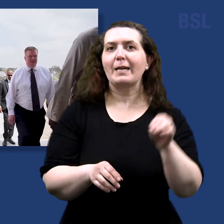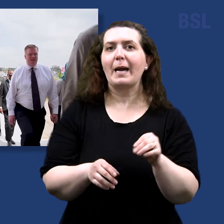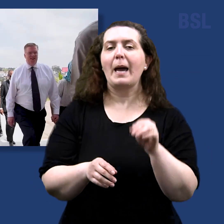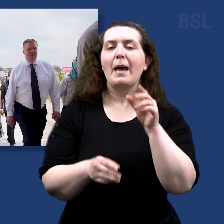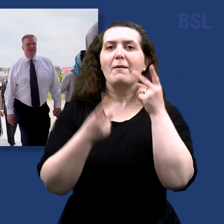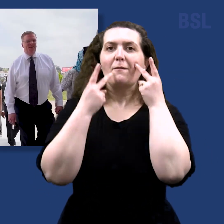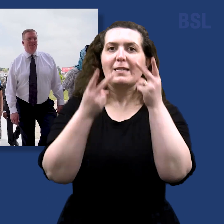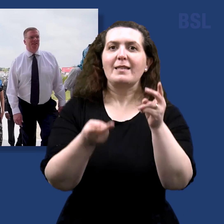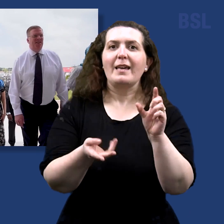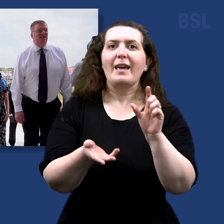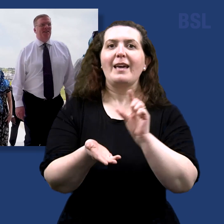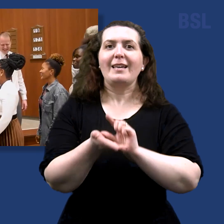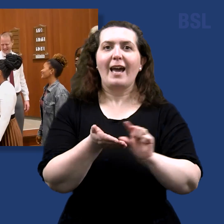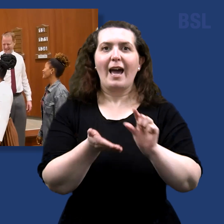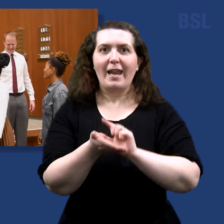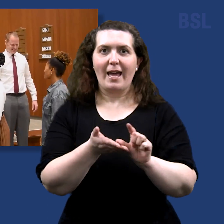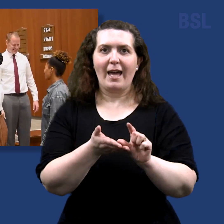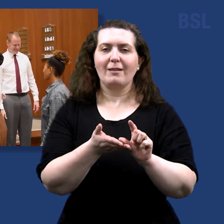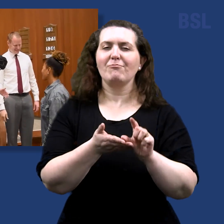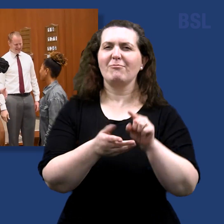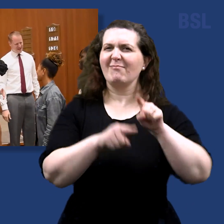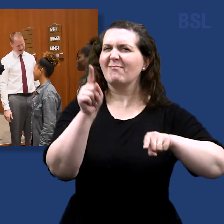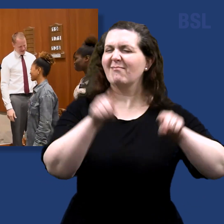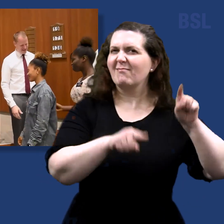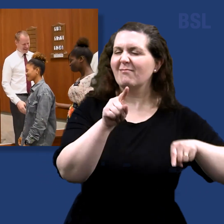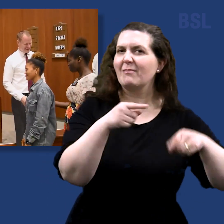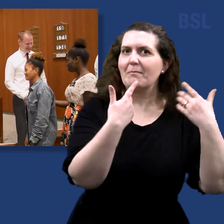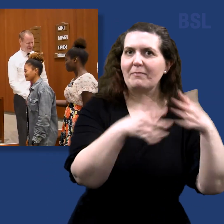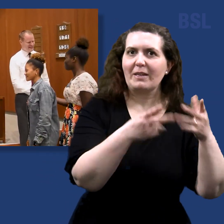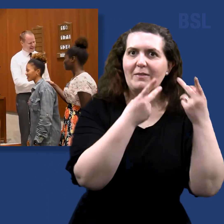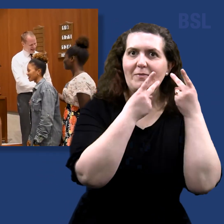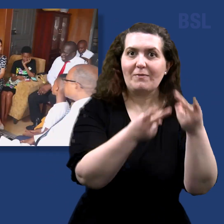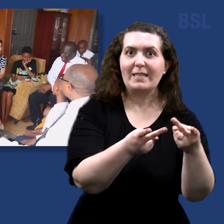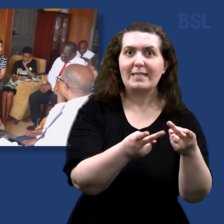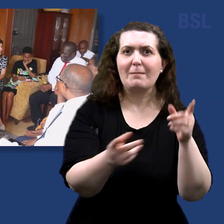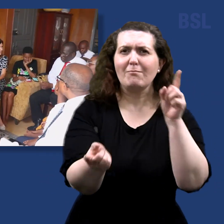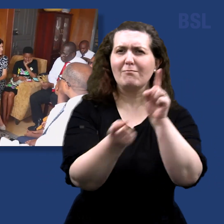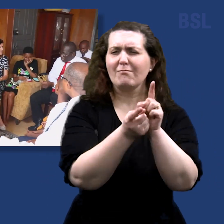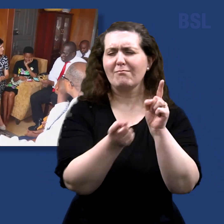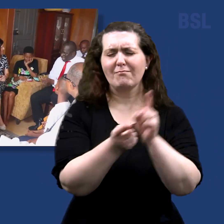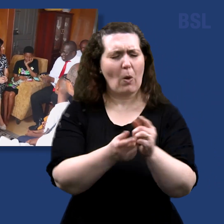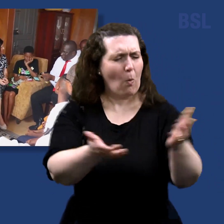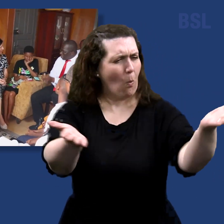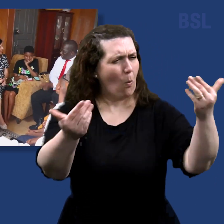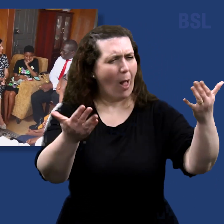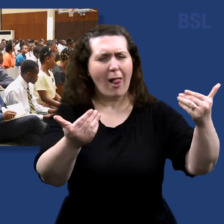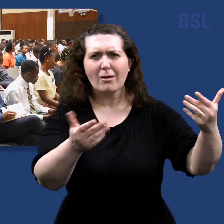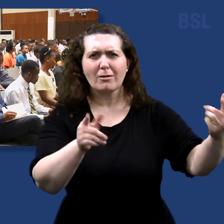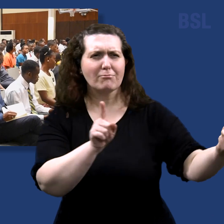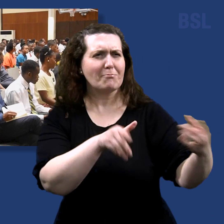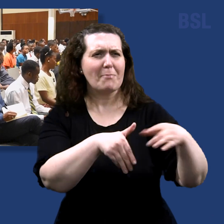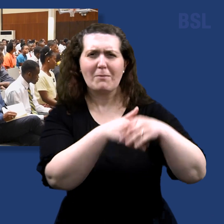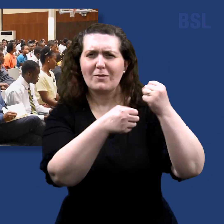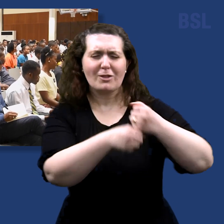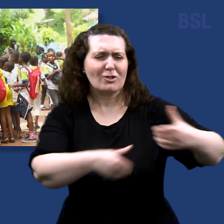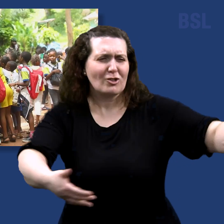Nigeria. There, the leaders were met with open arms as they greeted church members, missionaries, and students.